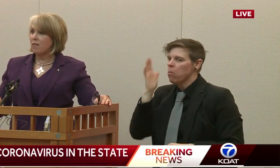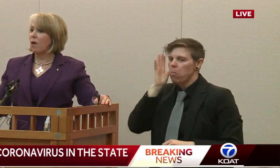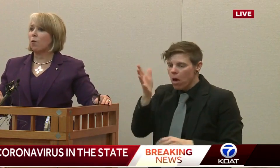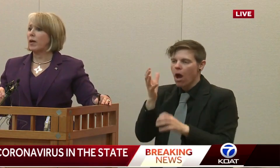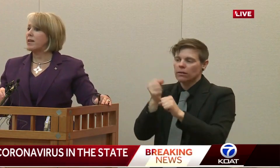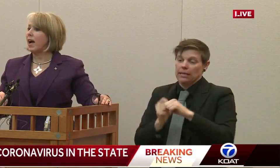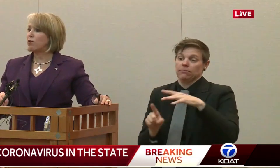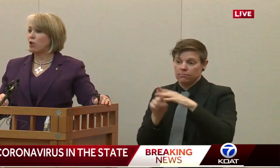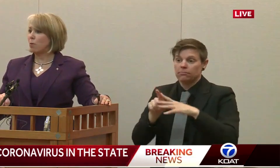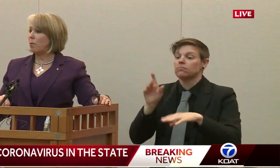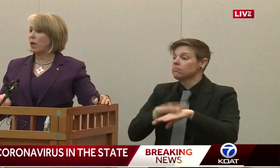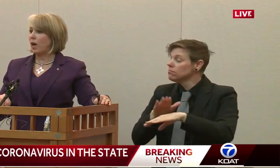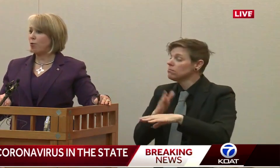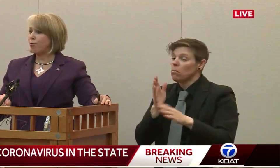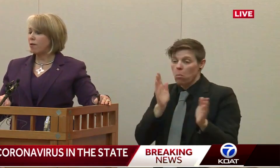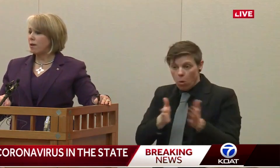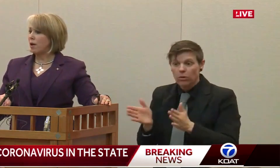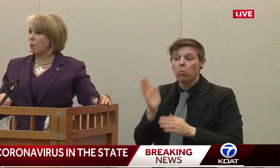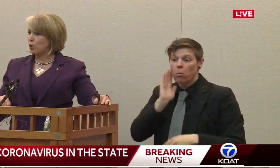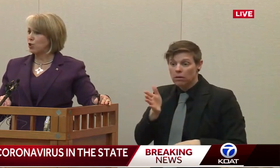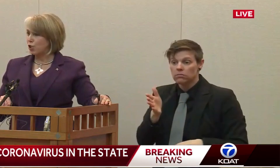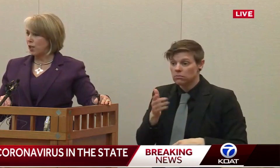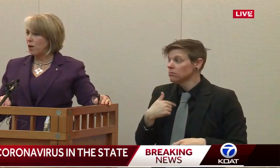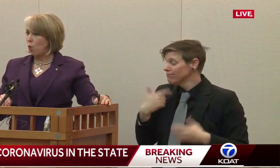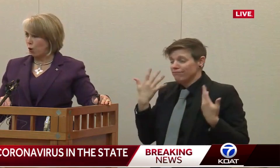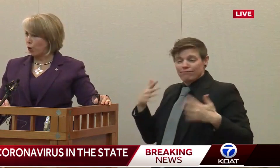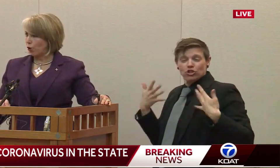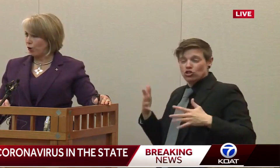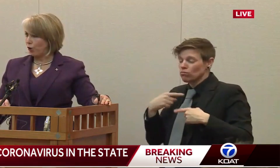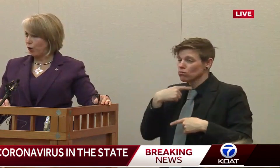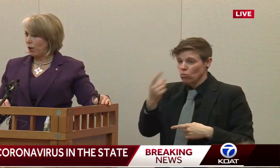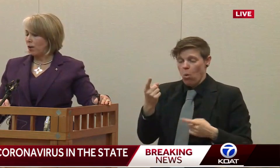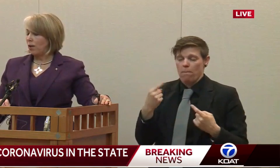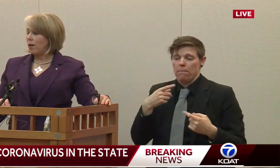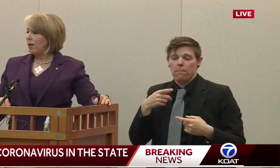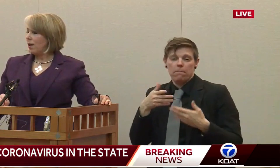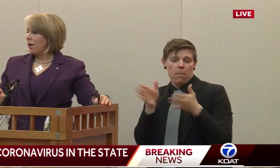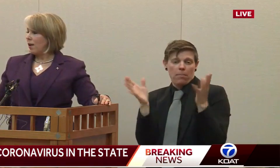cases. I said that when we announced our public health emergency order.